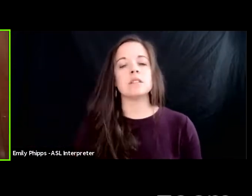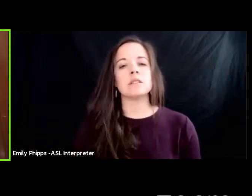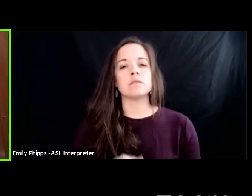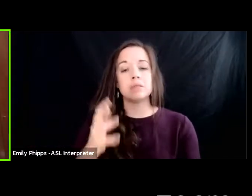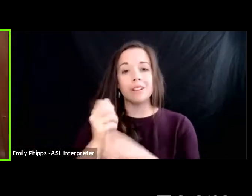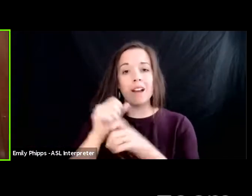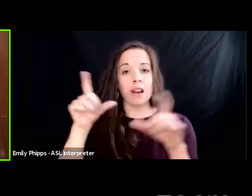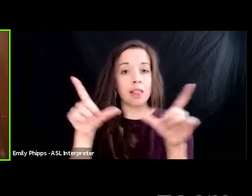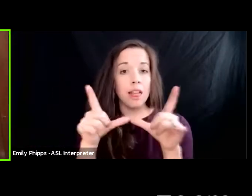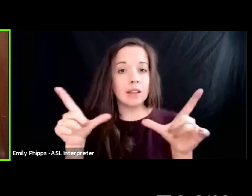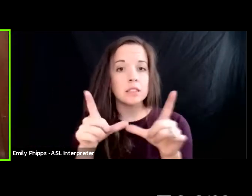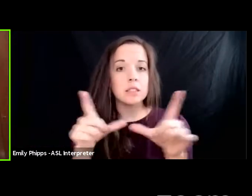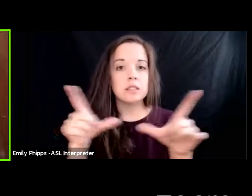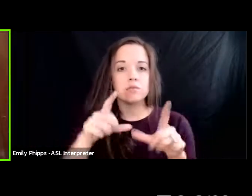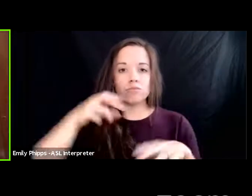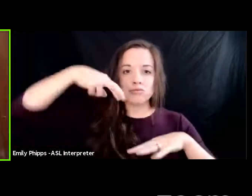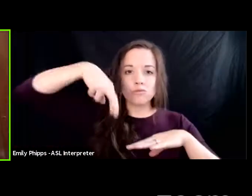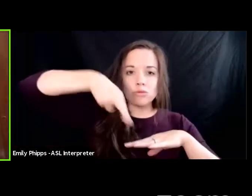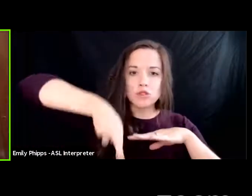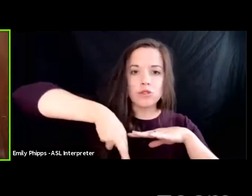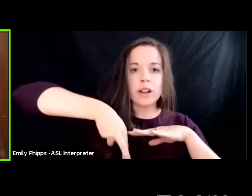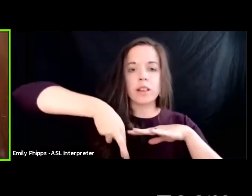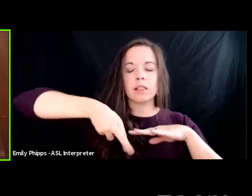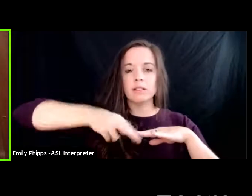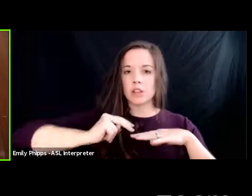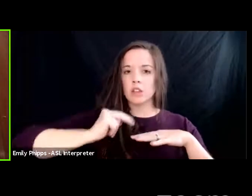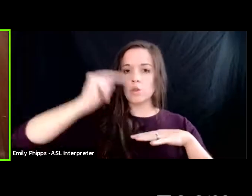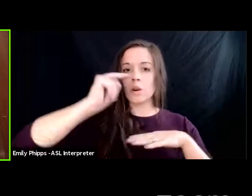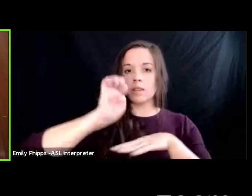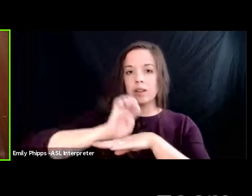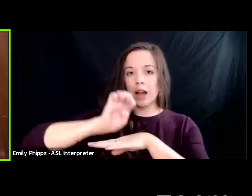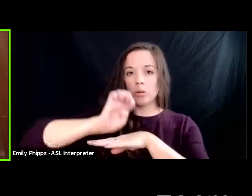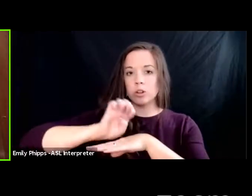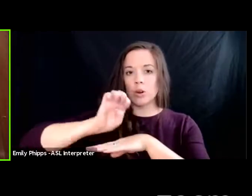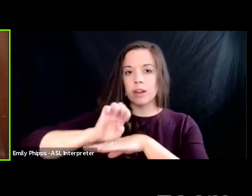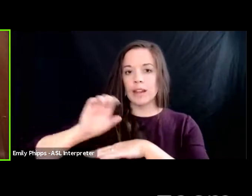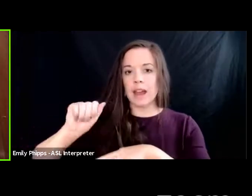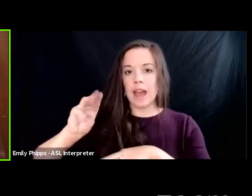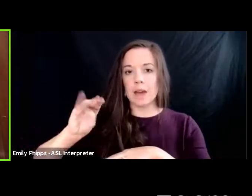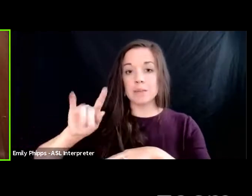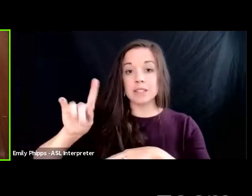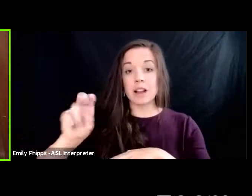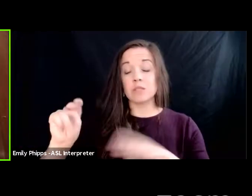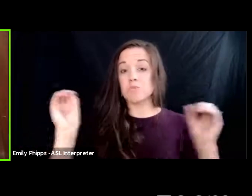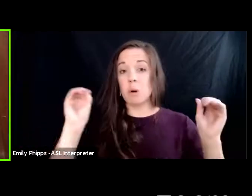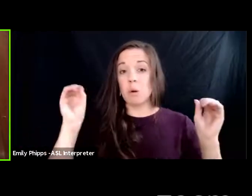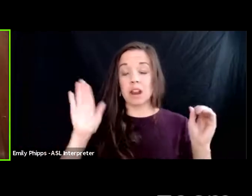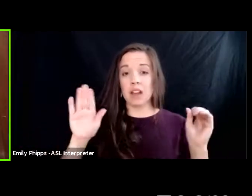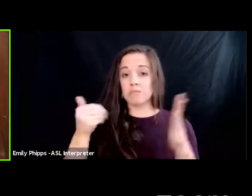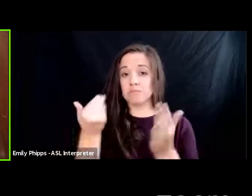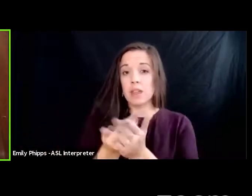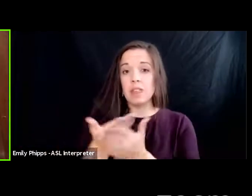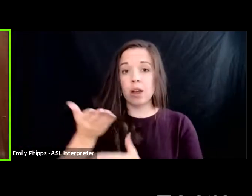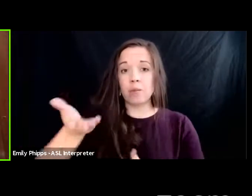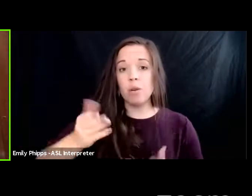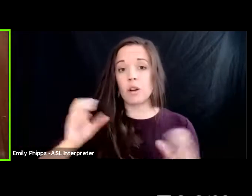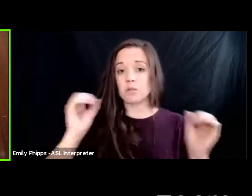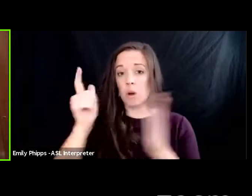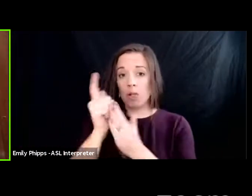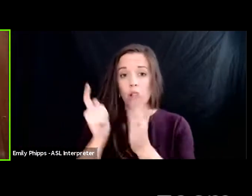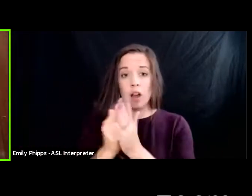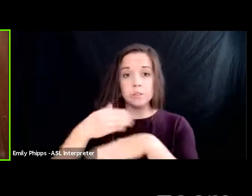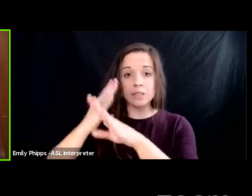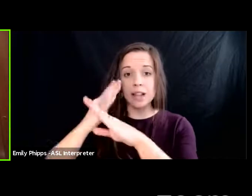to drill for oil in the northern ecuadorian amazon nobody had ever been there before there were no laws protecting the people